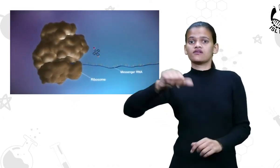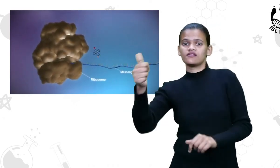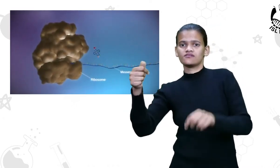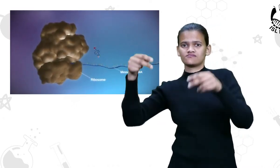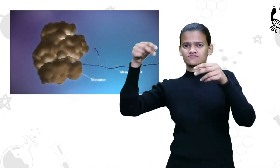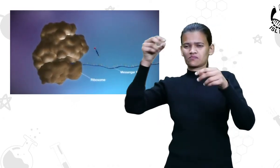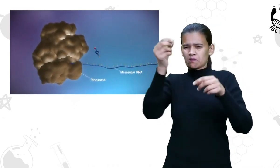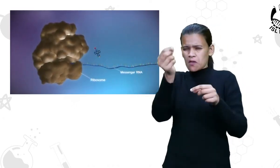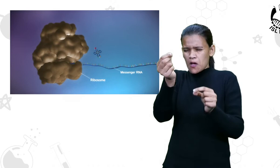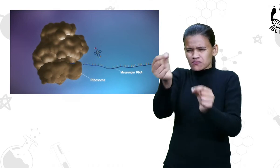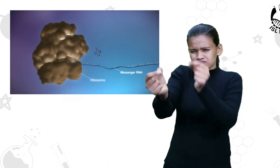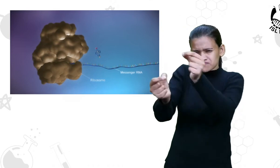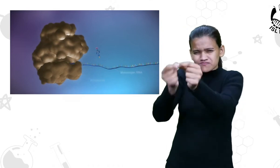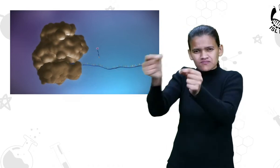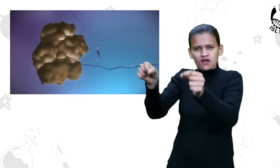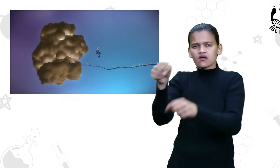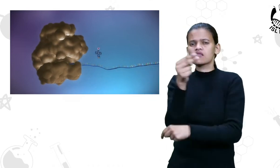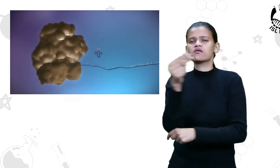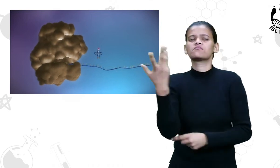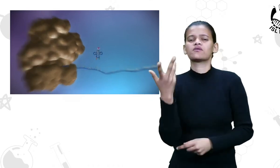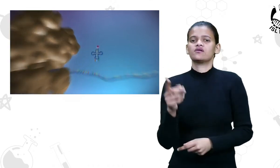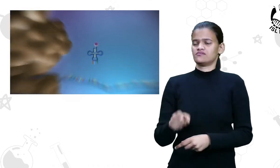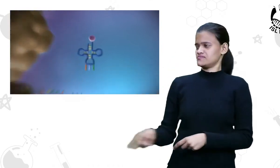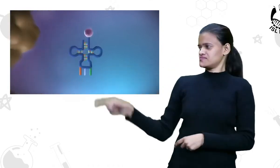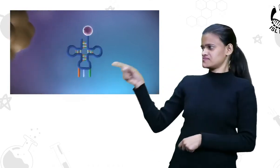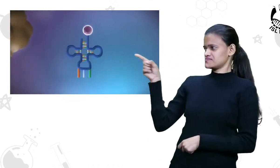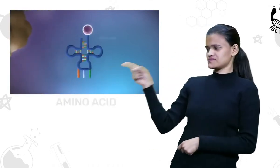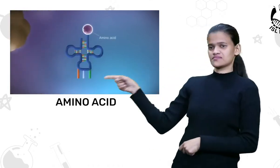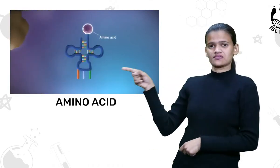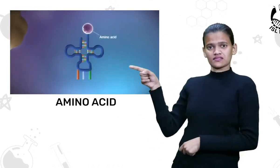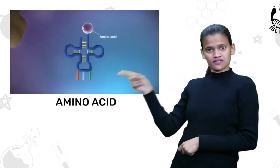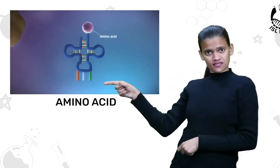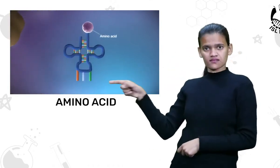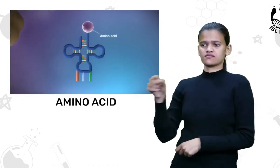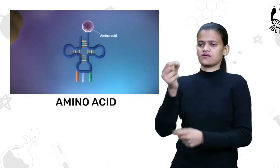This is added to the growing chain of amino acids.